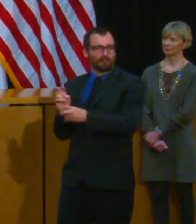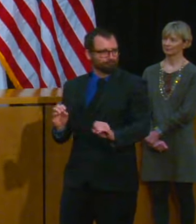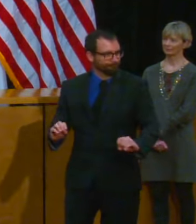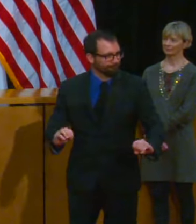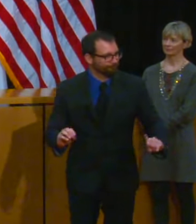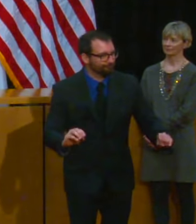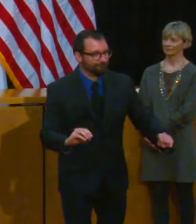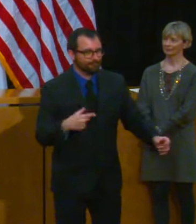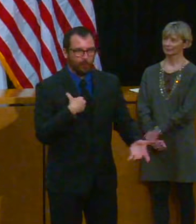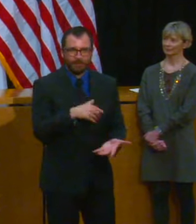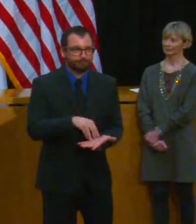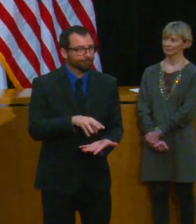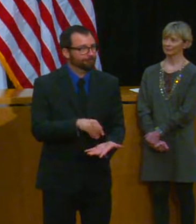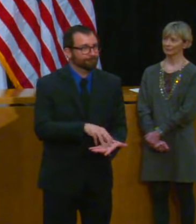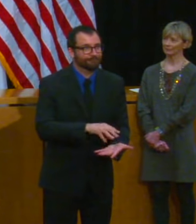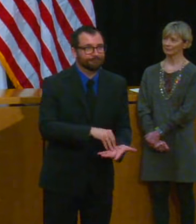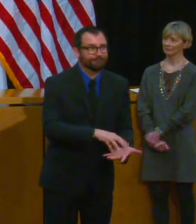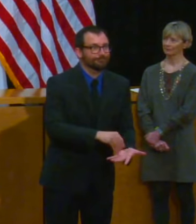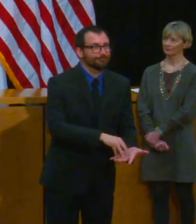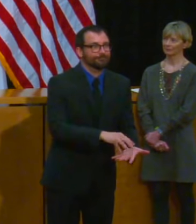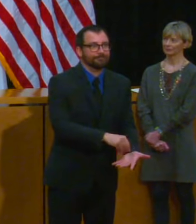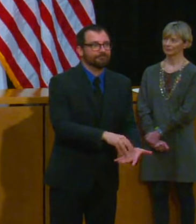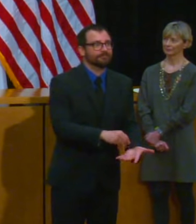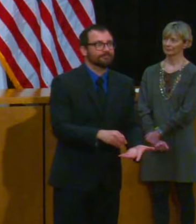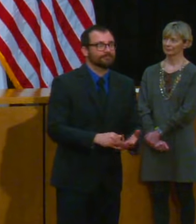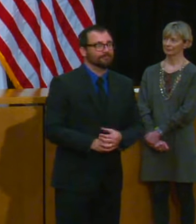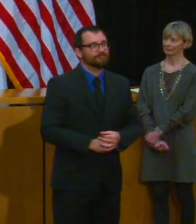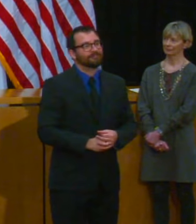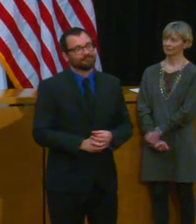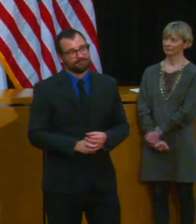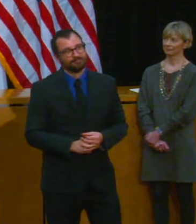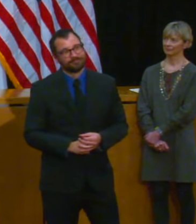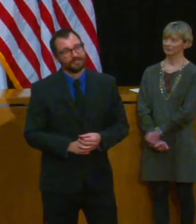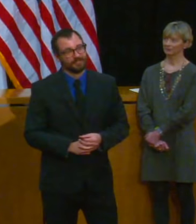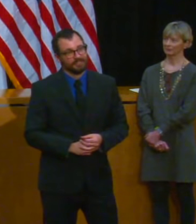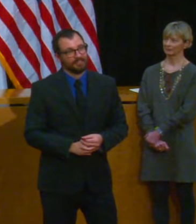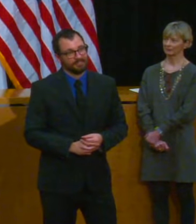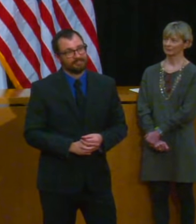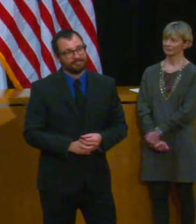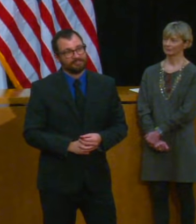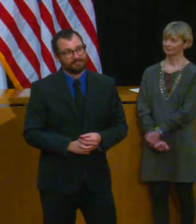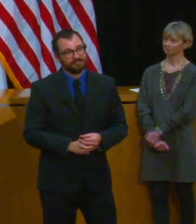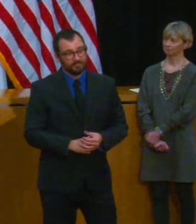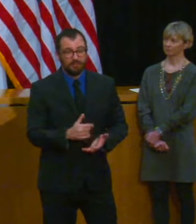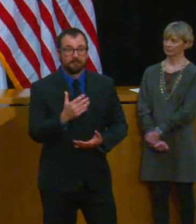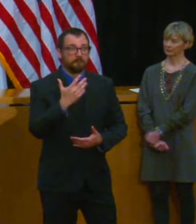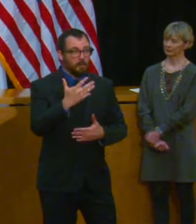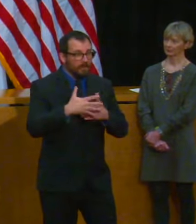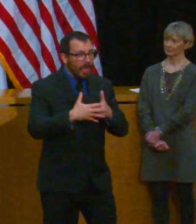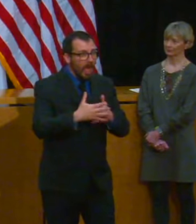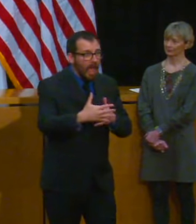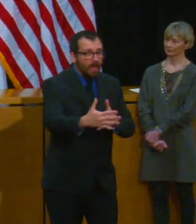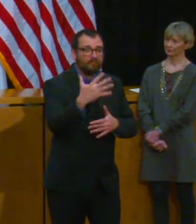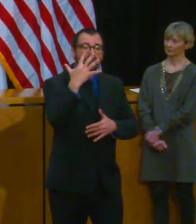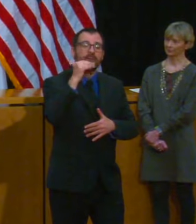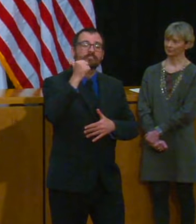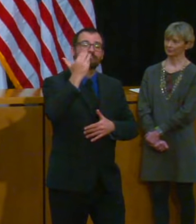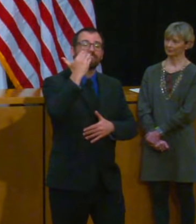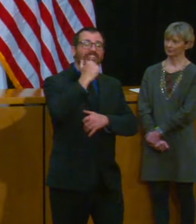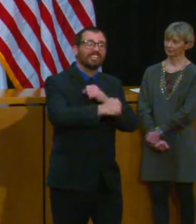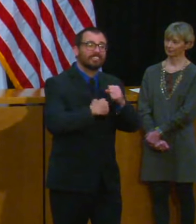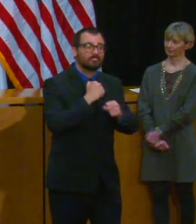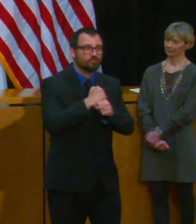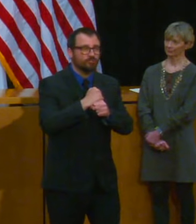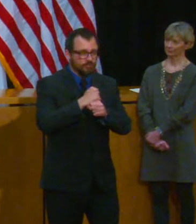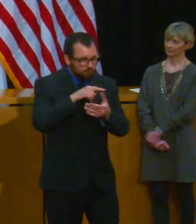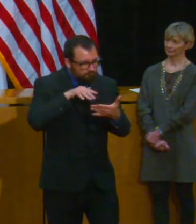20, 50 years worth of data on and draw a lot of conclusions about how it's going to work And just think about